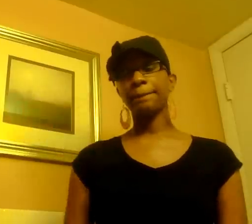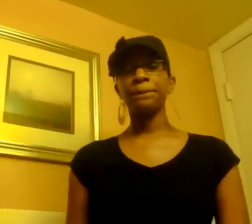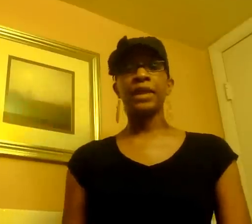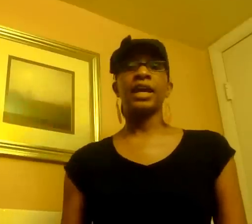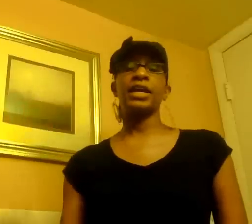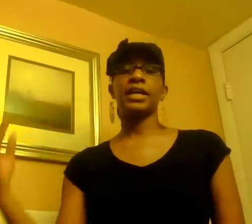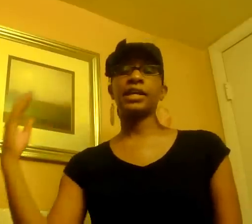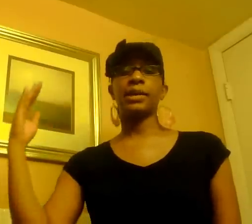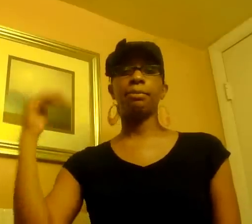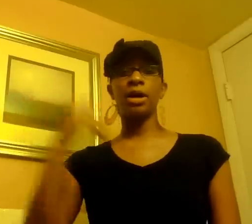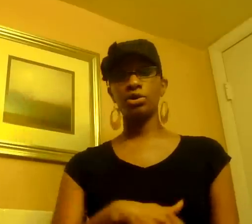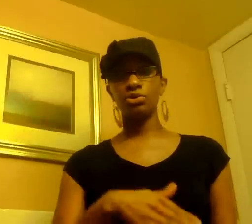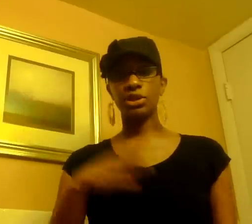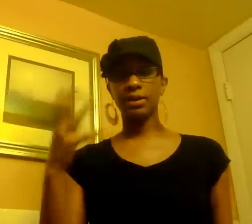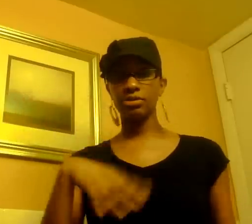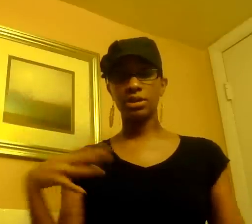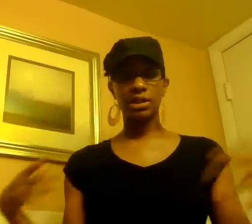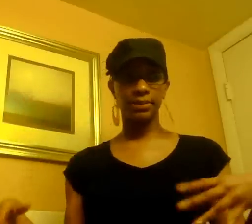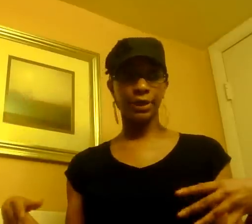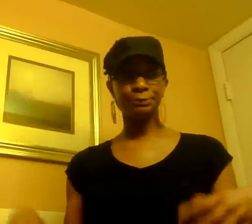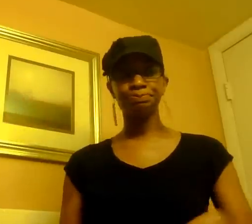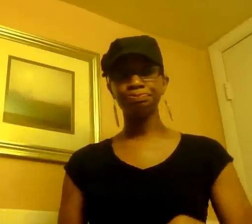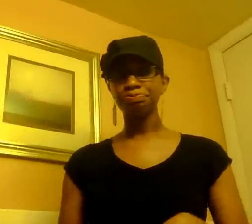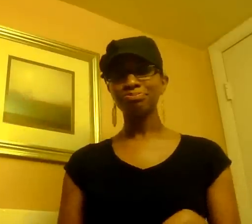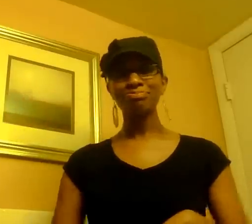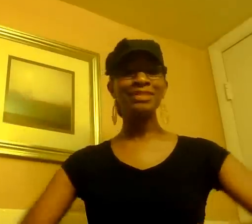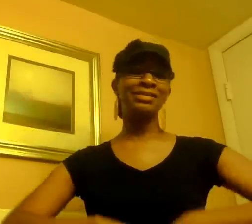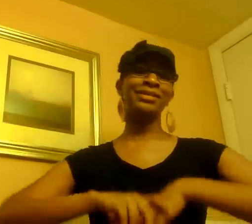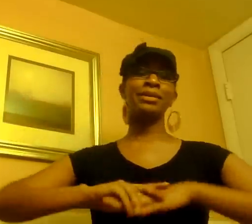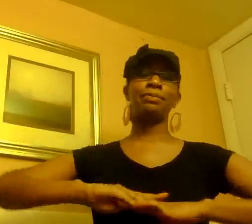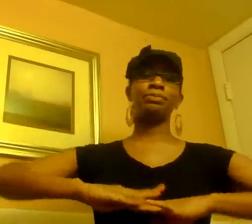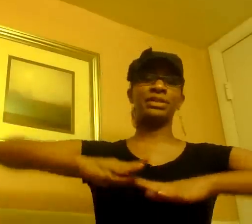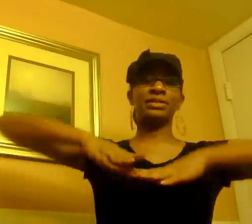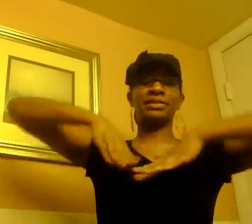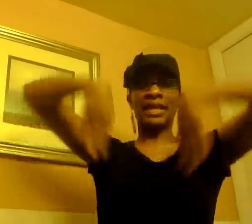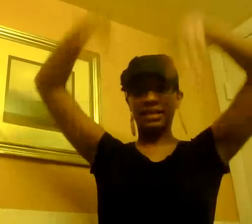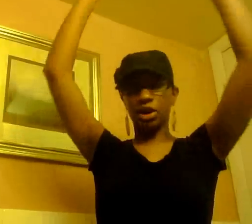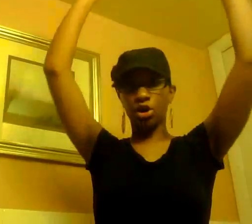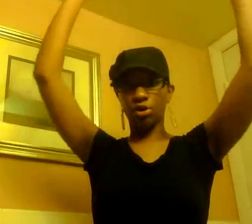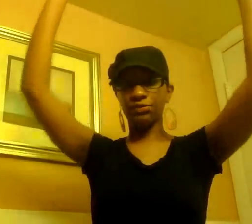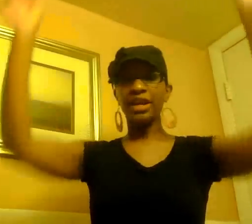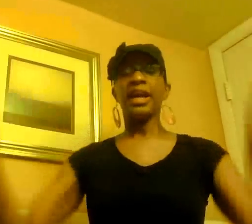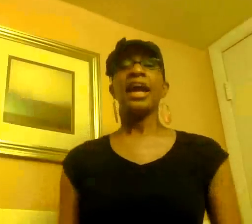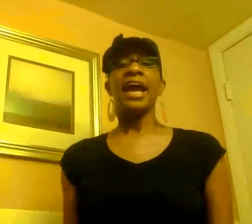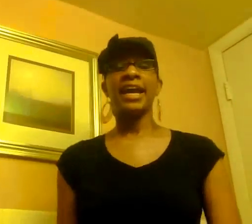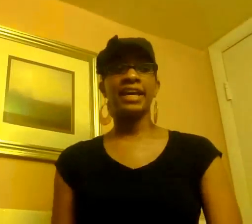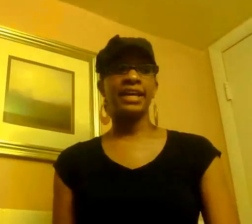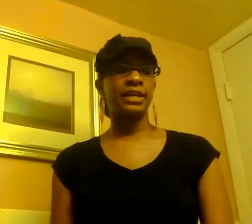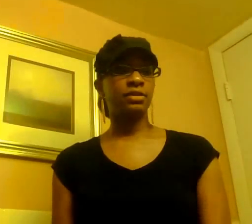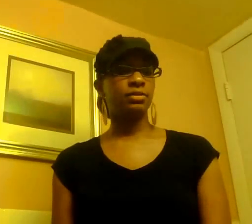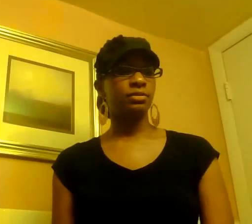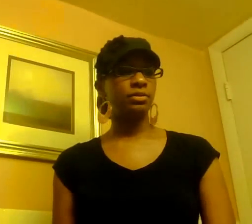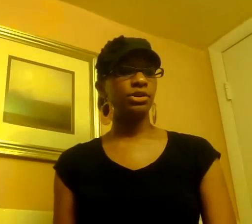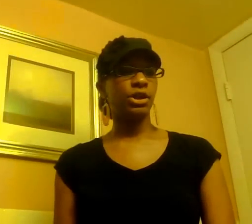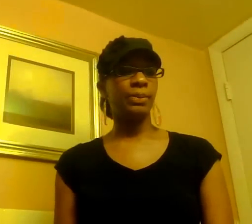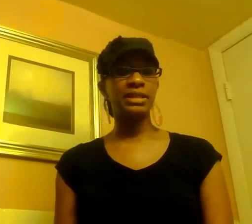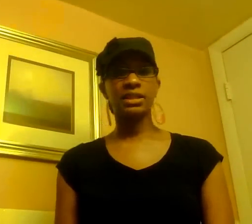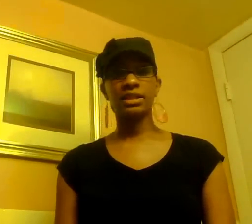and it buckles he buckles the seat belt and then it takes off and you know basically